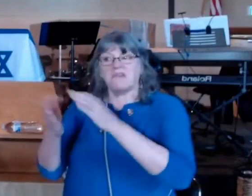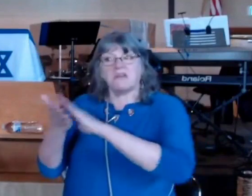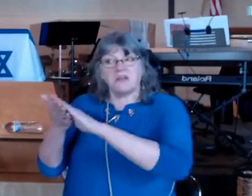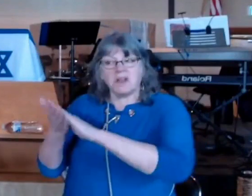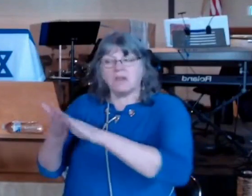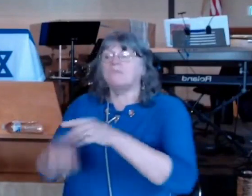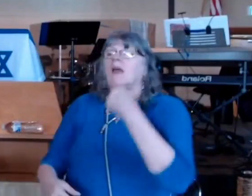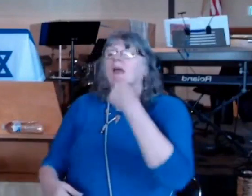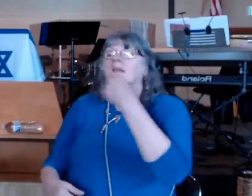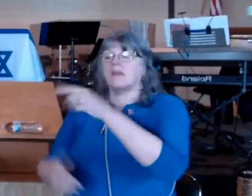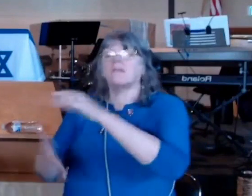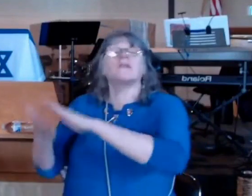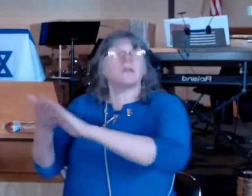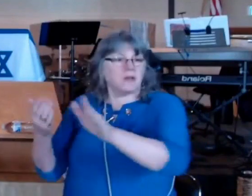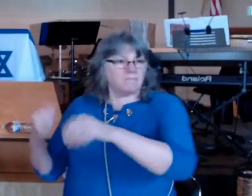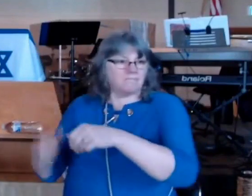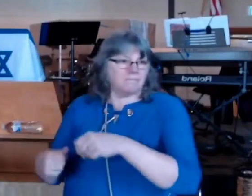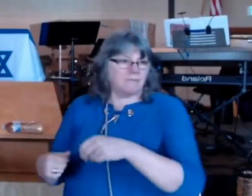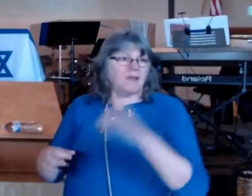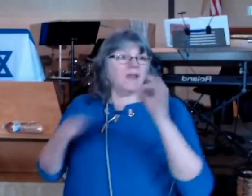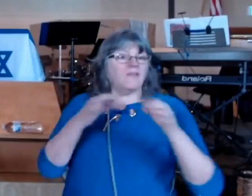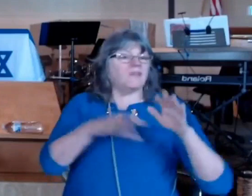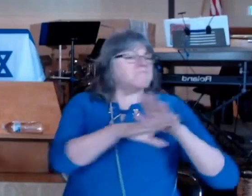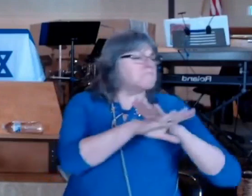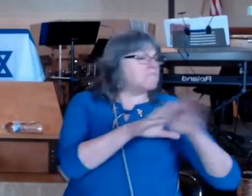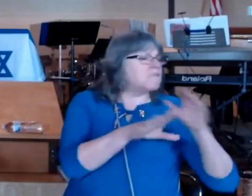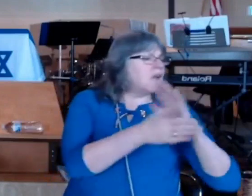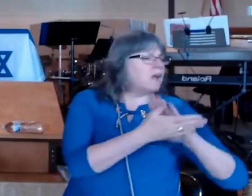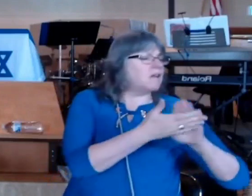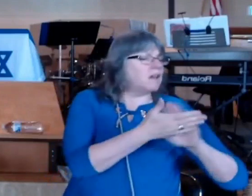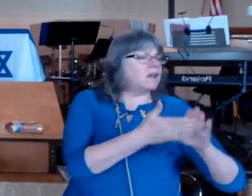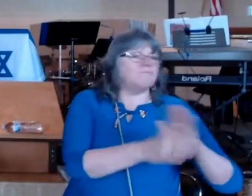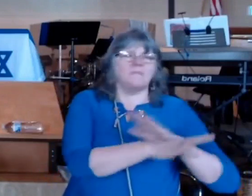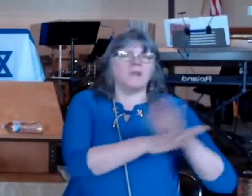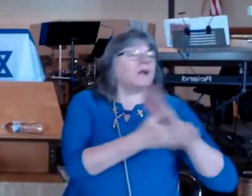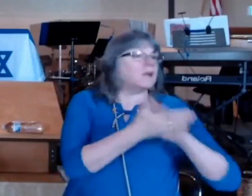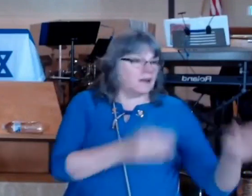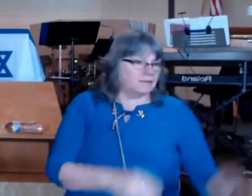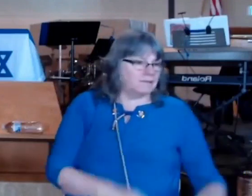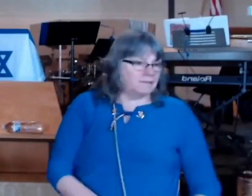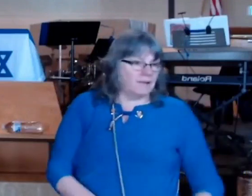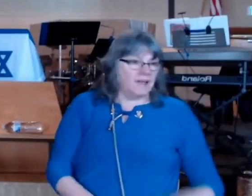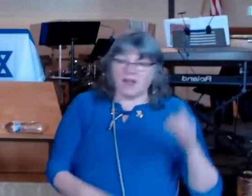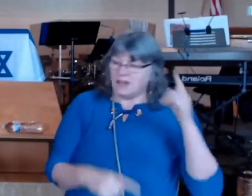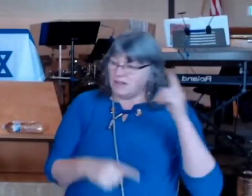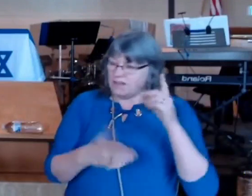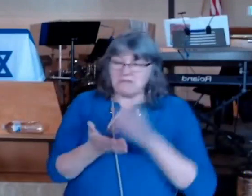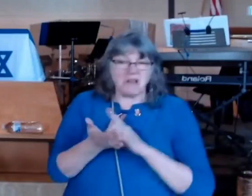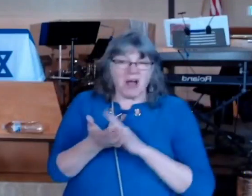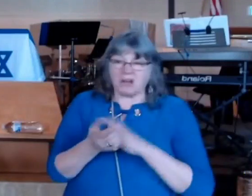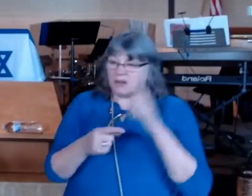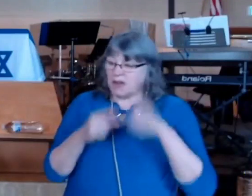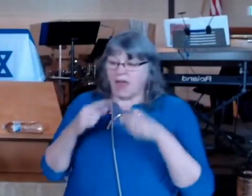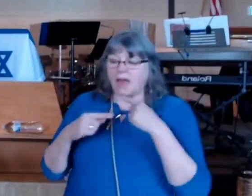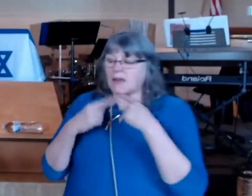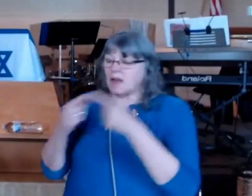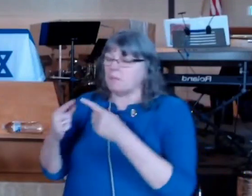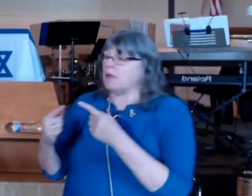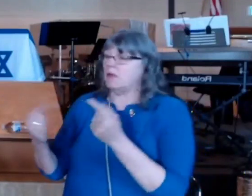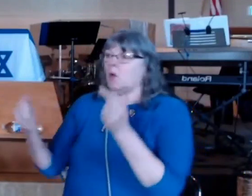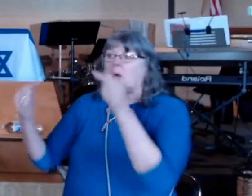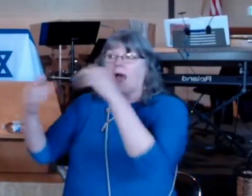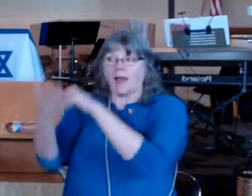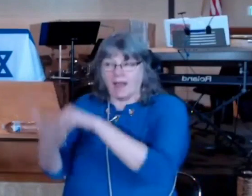in that case the priest had more authority than the doctor you know